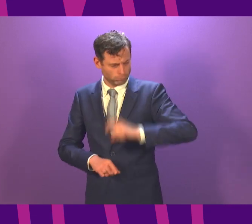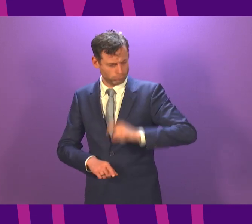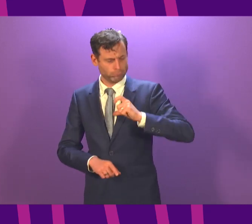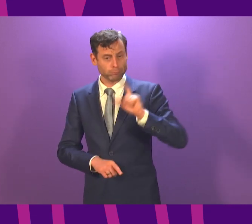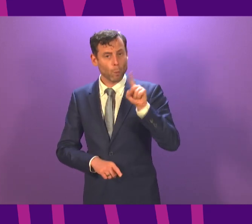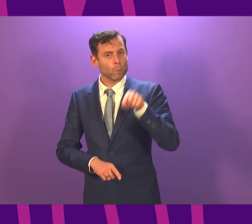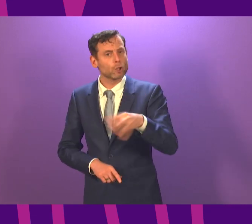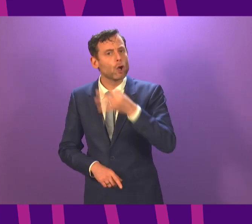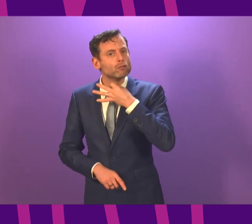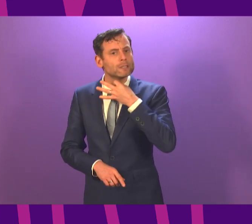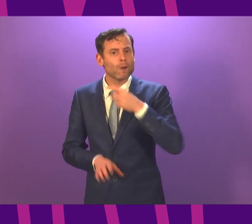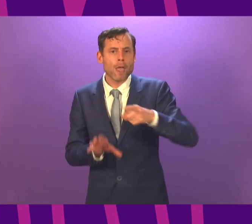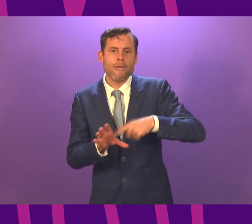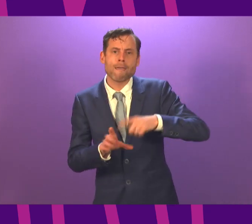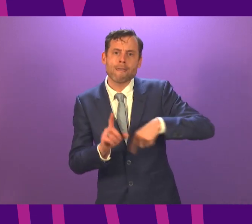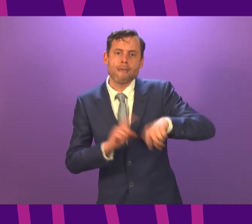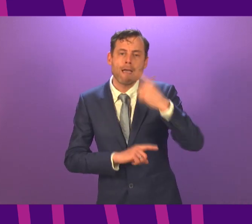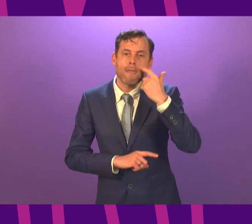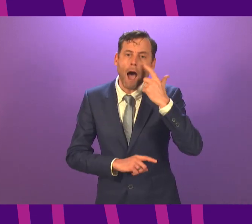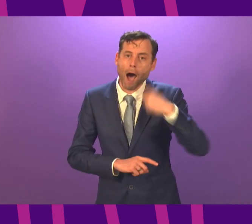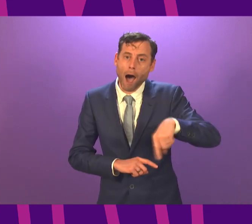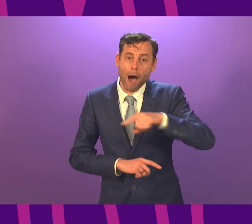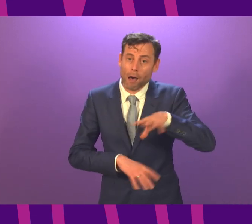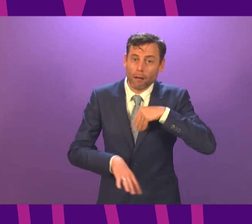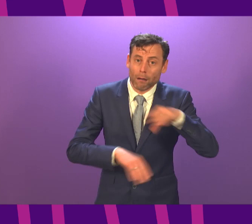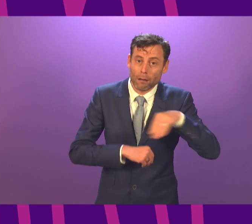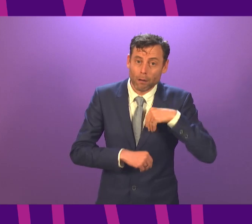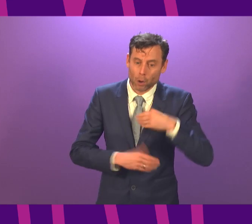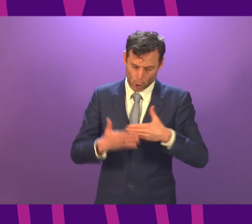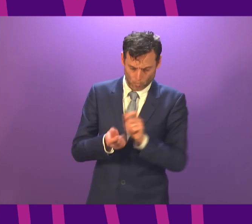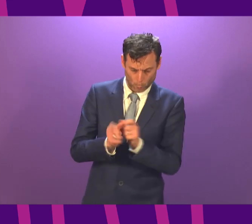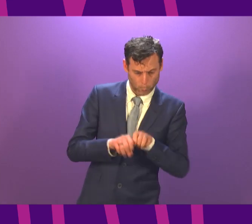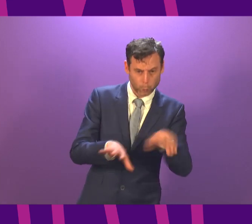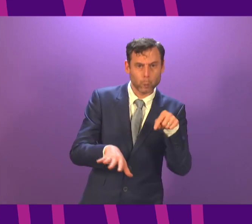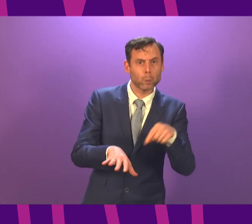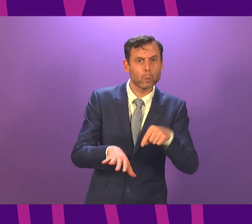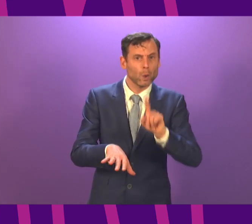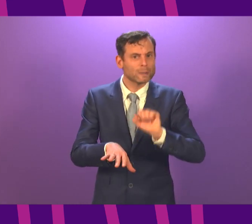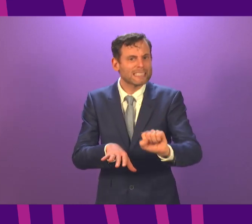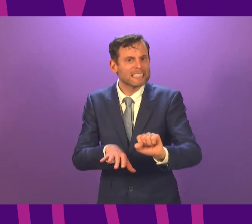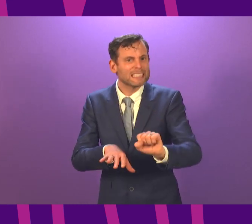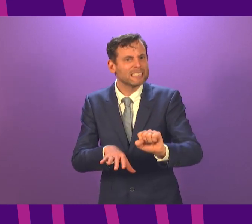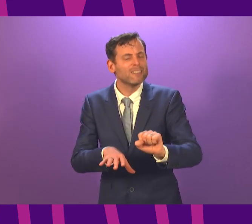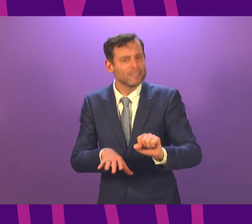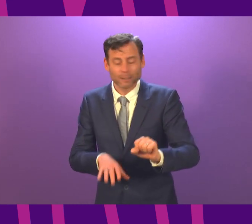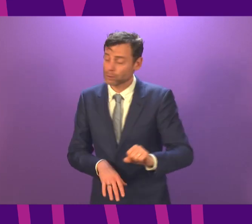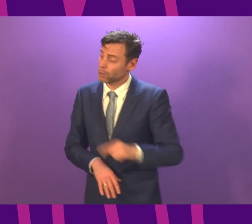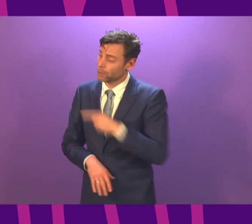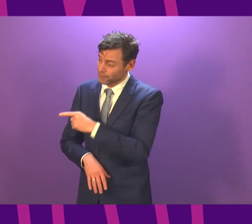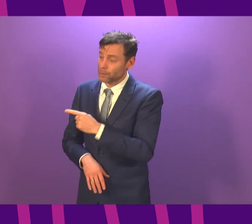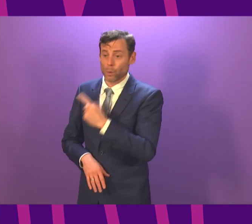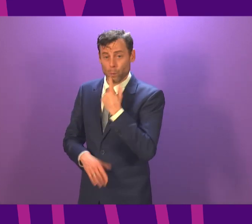about that question of transmission among young people. And we need that information before we will be able to know